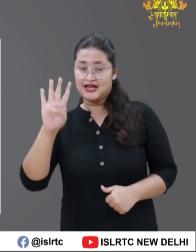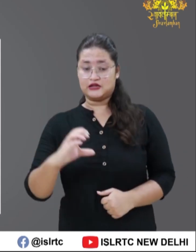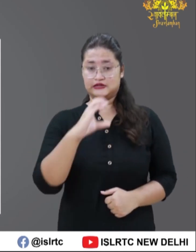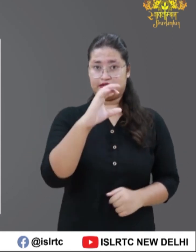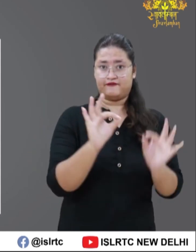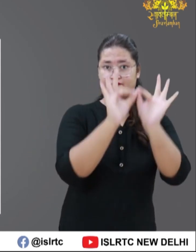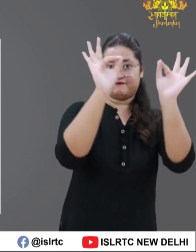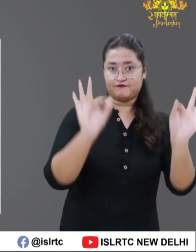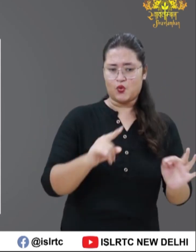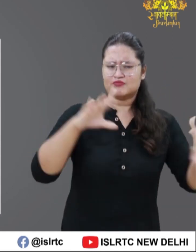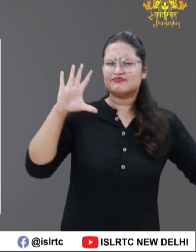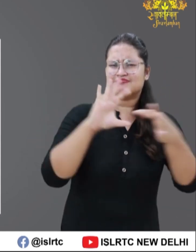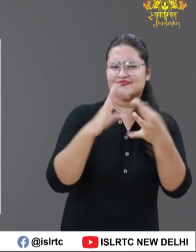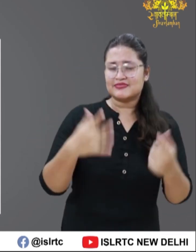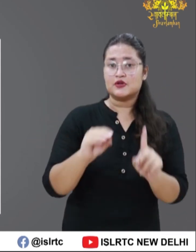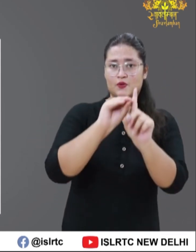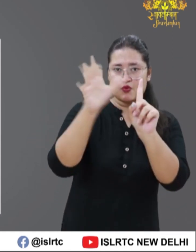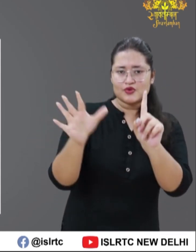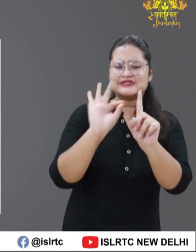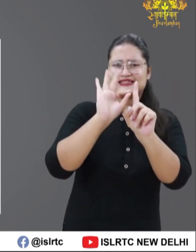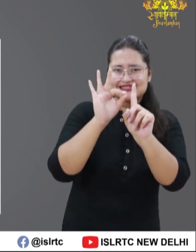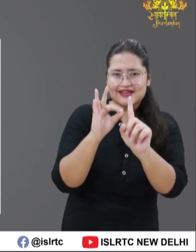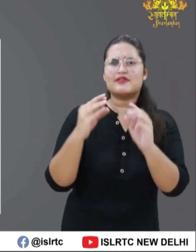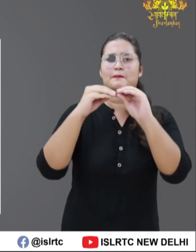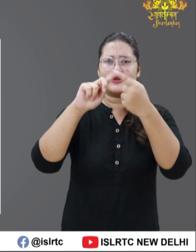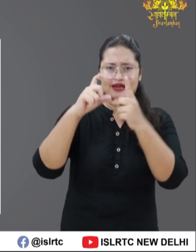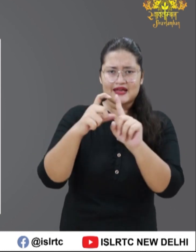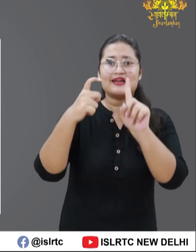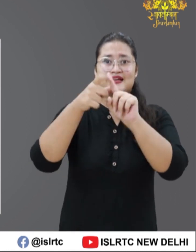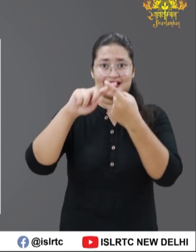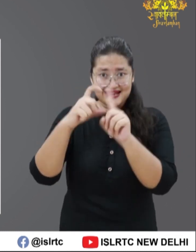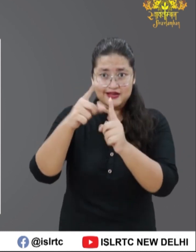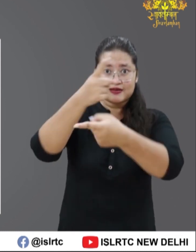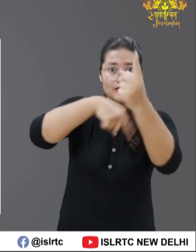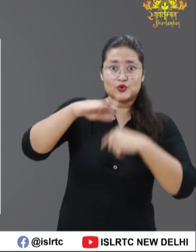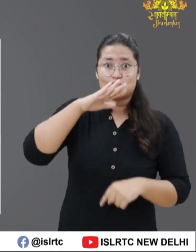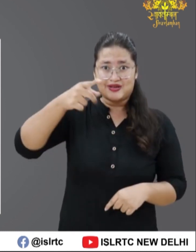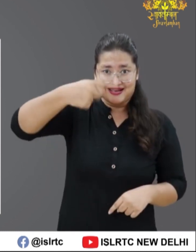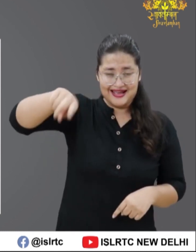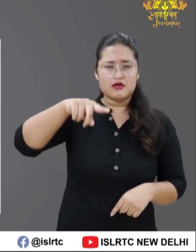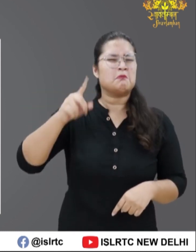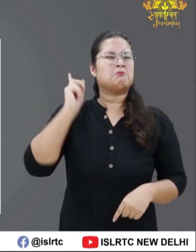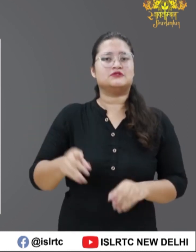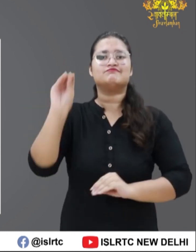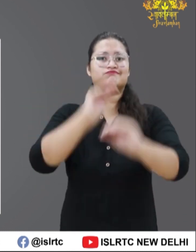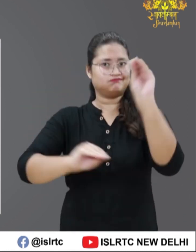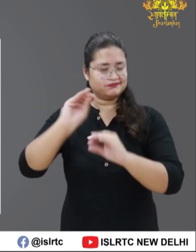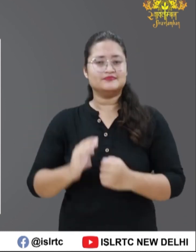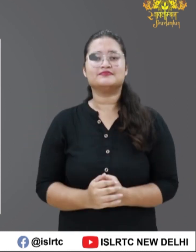Anexure 4. Form C. This form is applicable to Dizley, DTISL, DEAD and BEAD student. Please